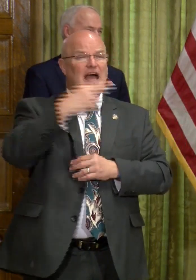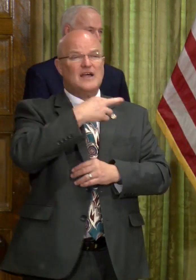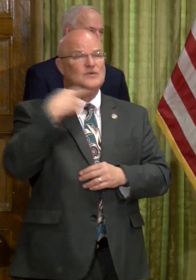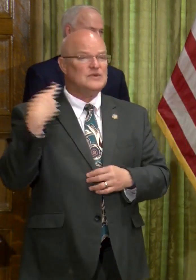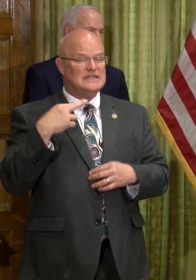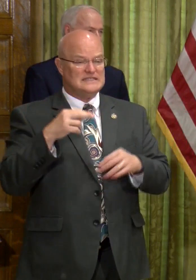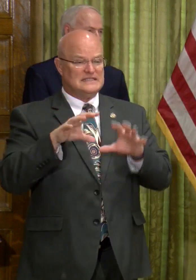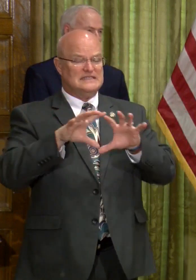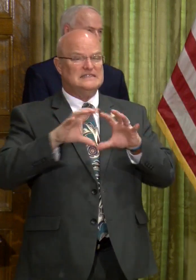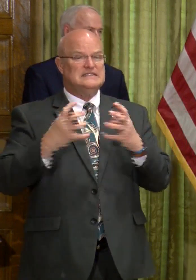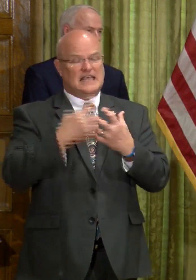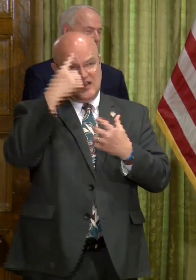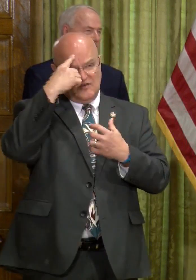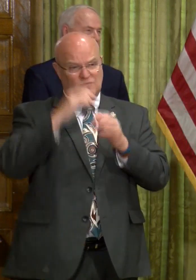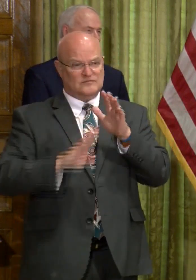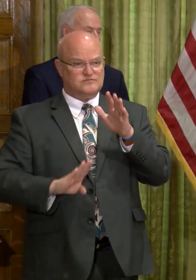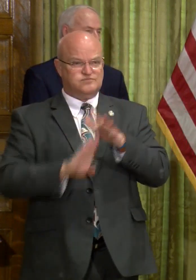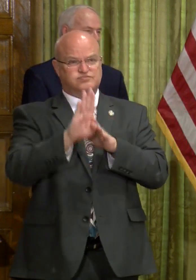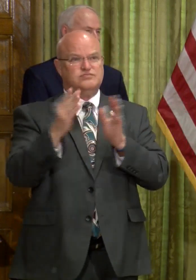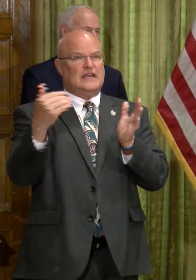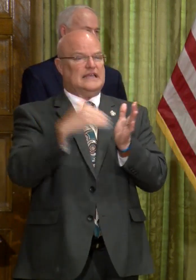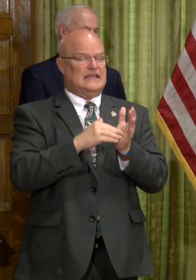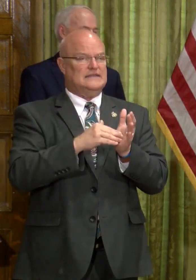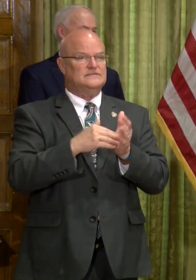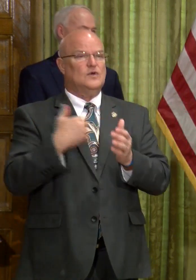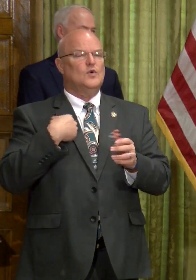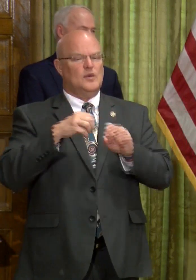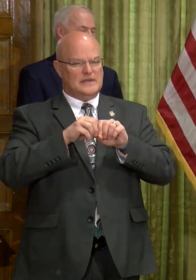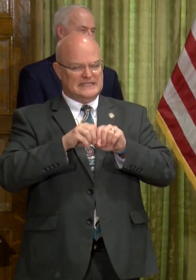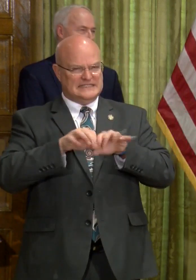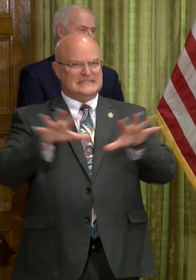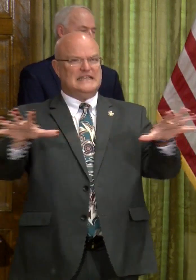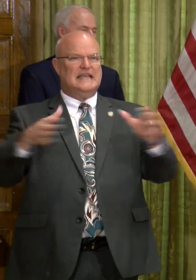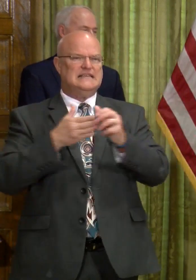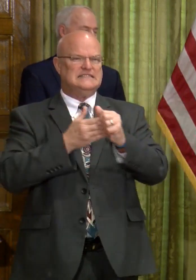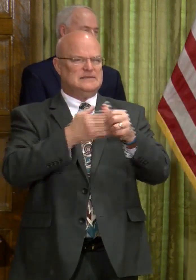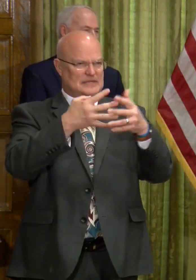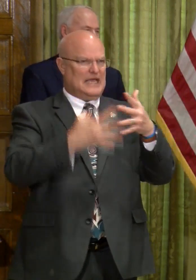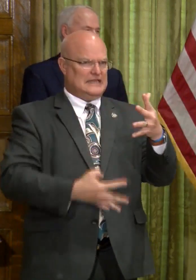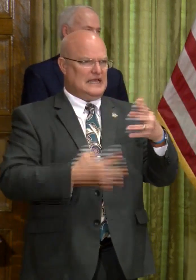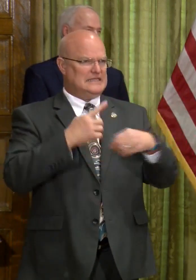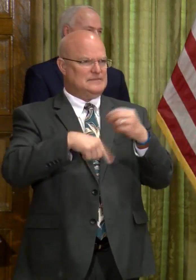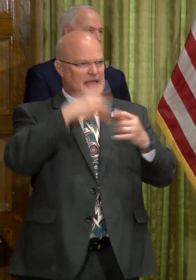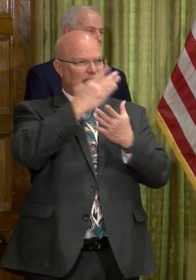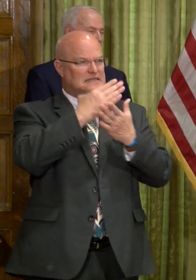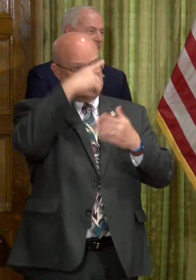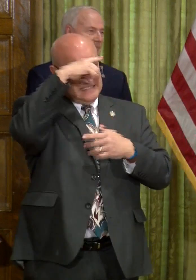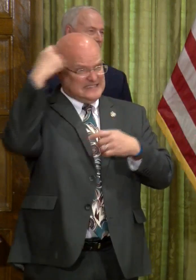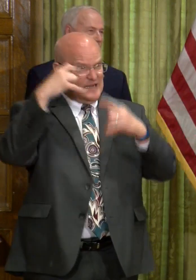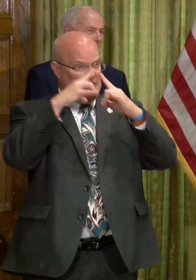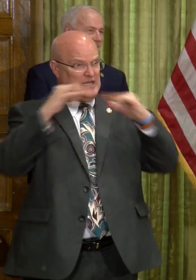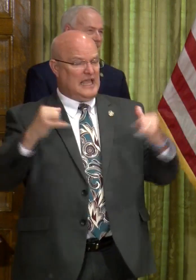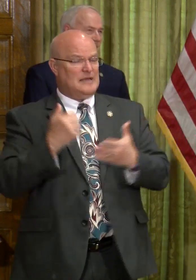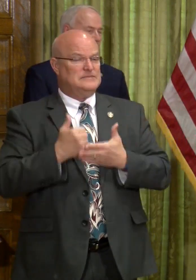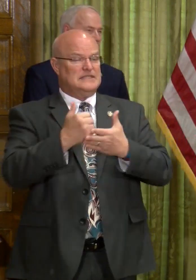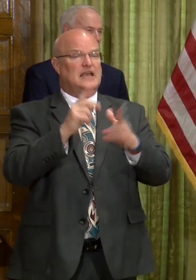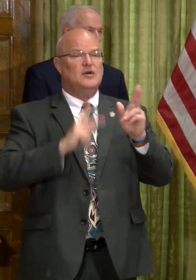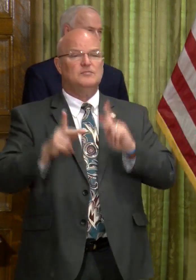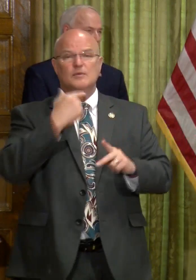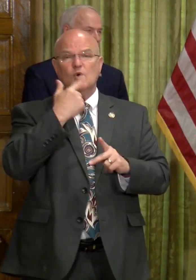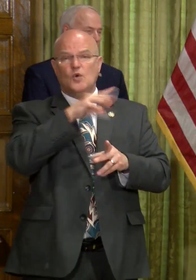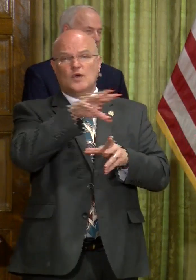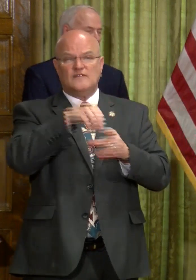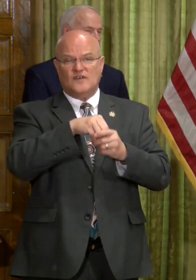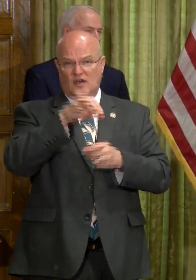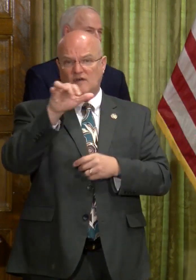setting for a resurgence. So we will be sending out some guidance on summer camps just to help those who